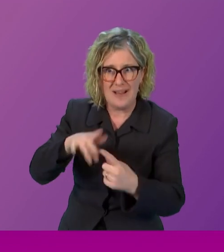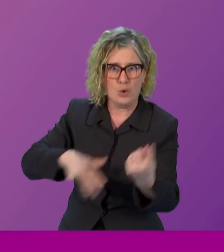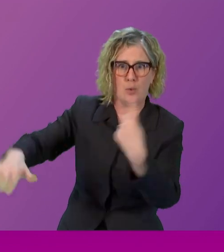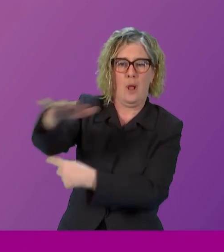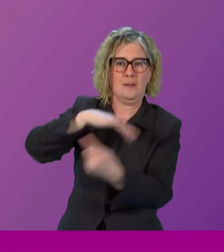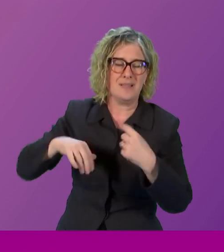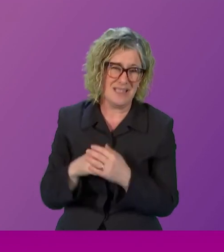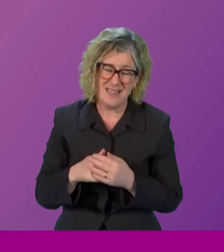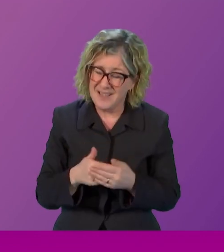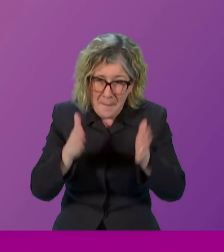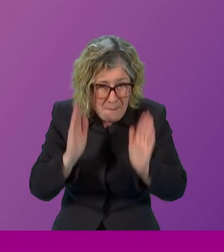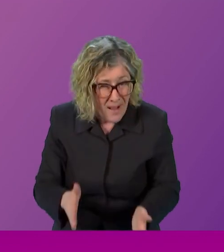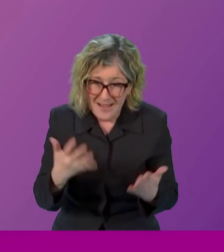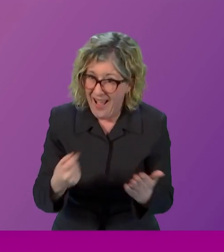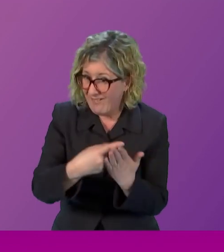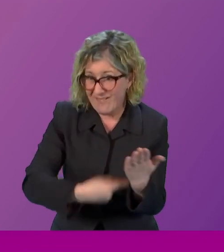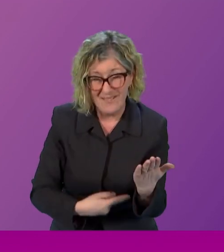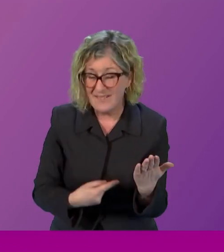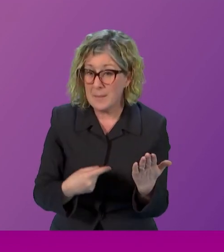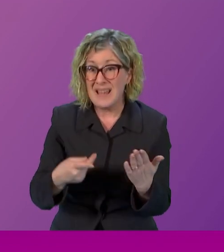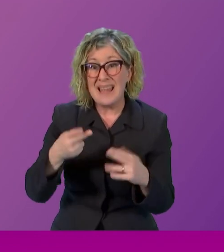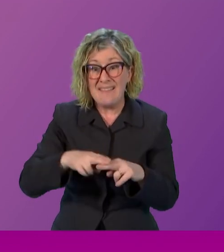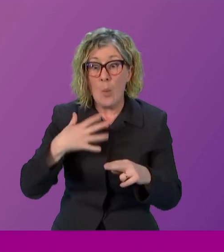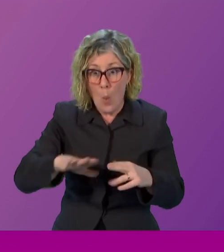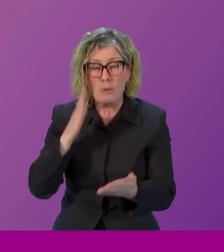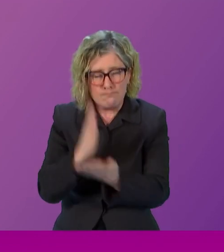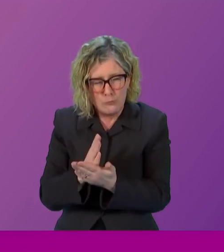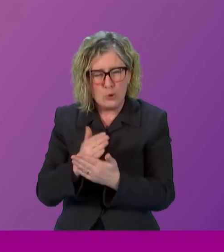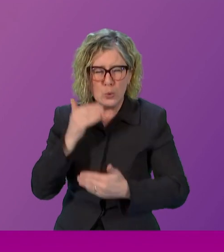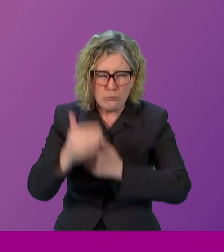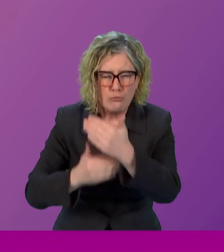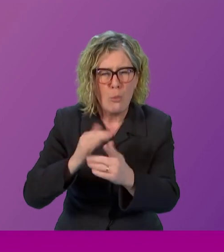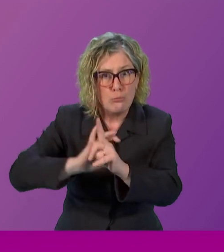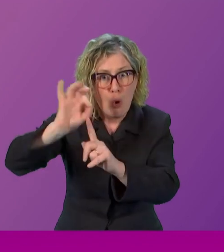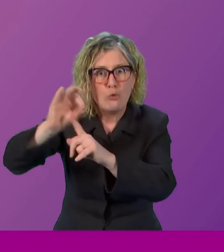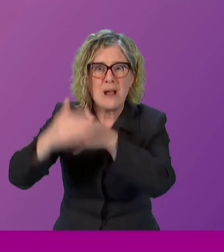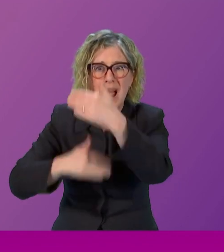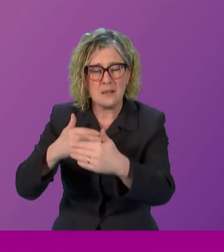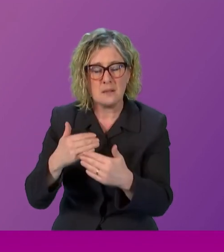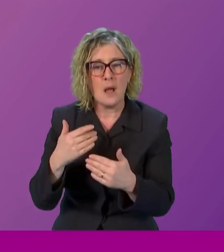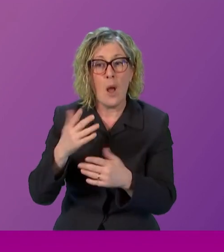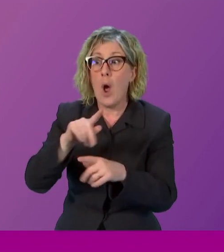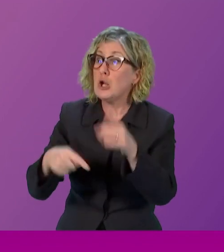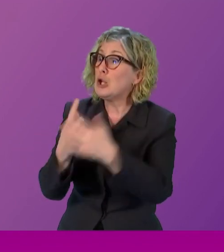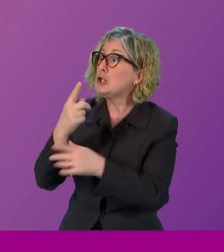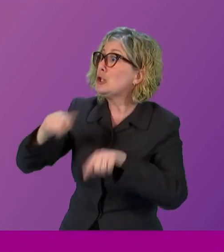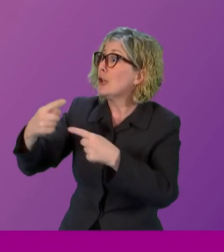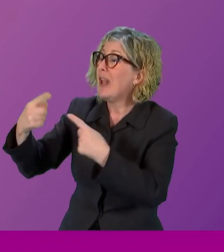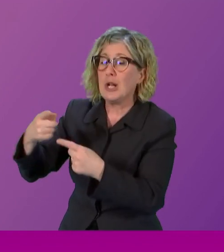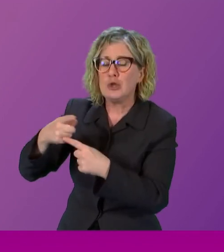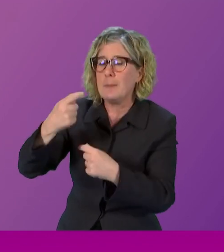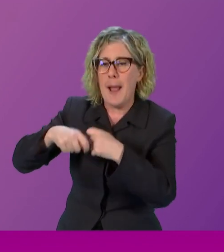are going to continue the progress and overcome the challenges that we still face so my closing message